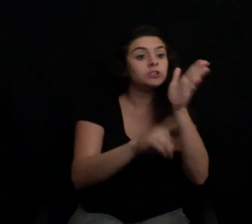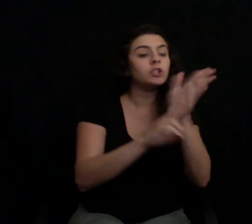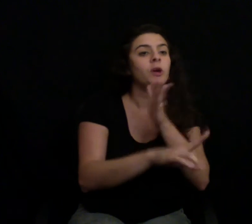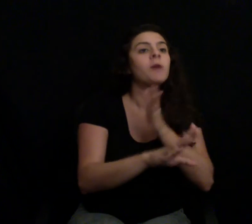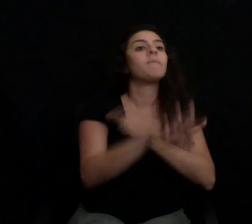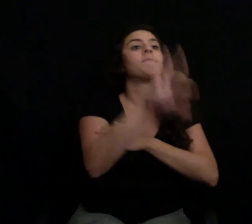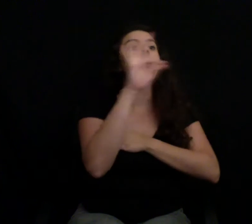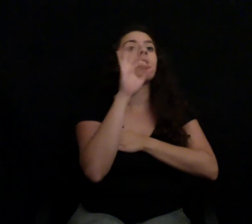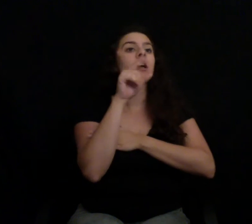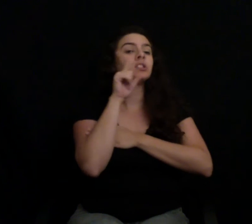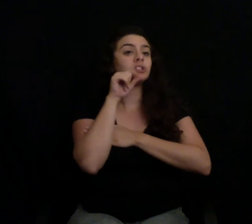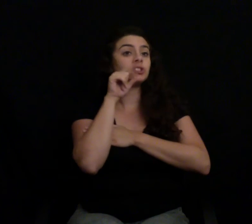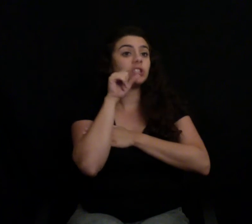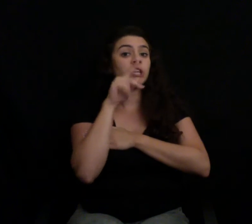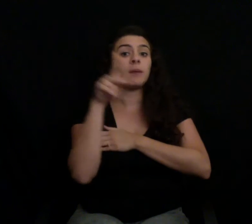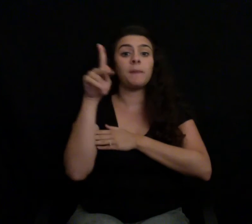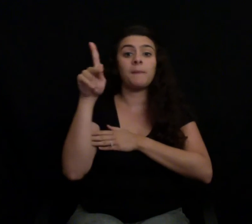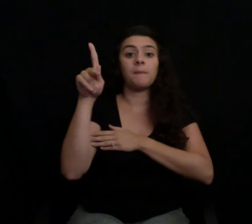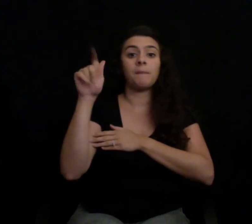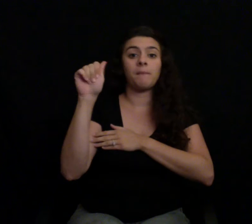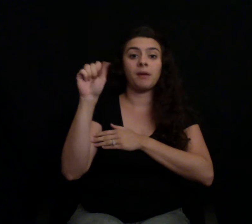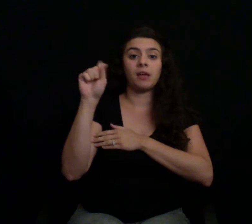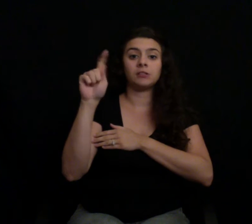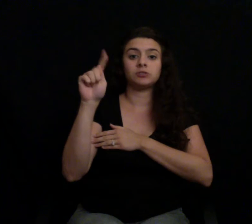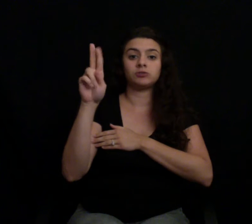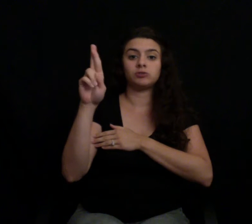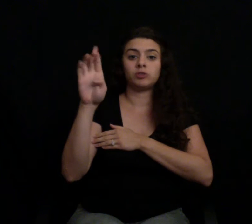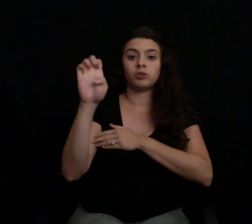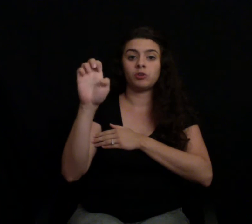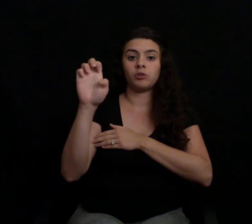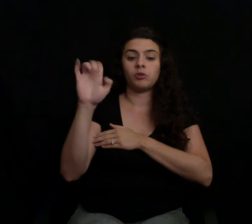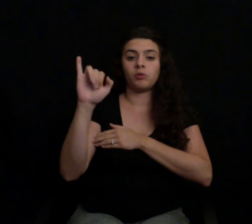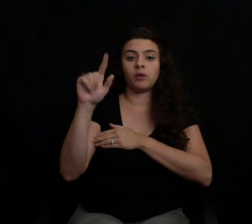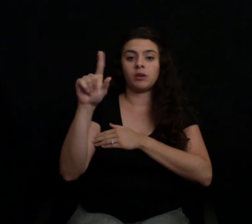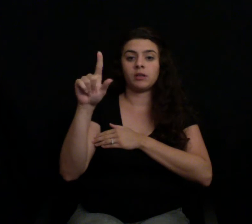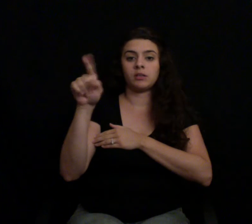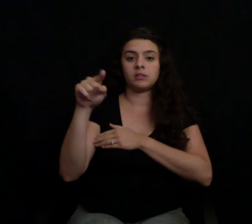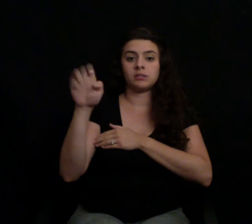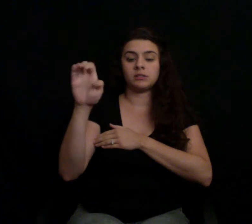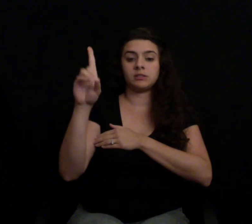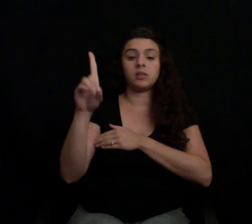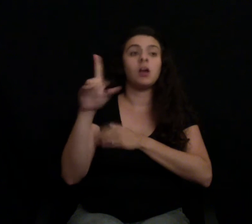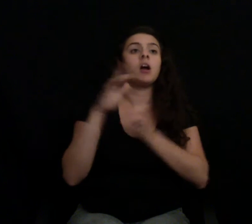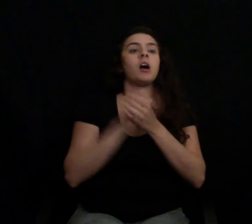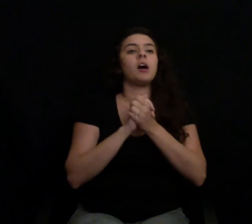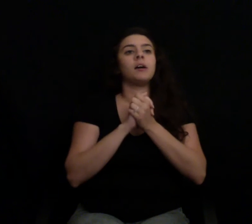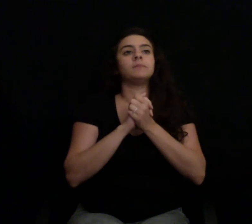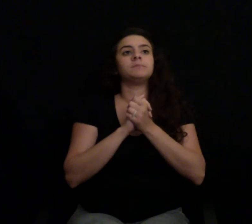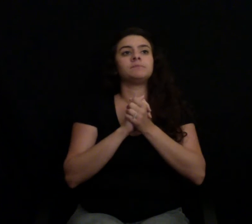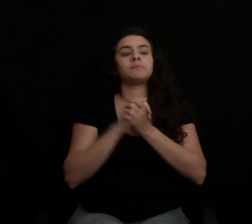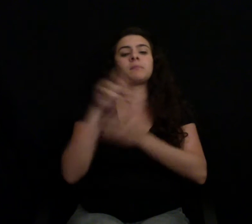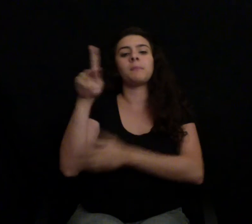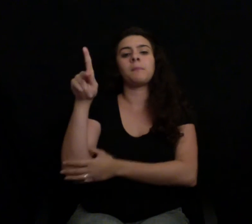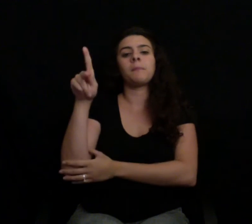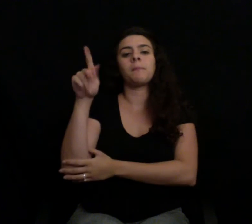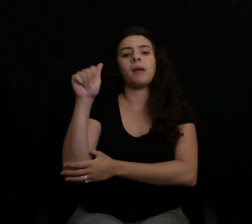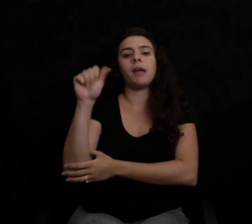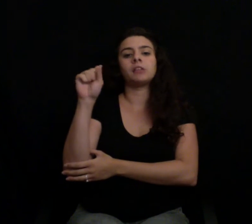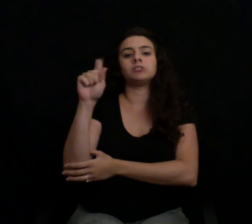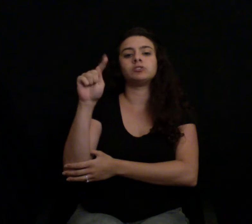online and have it delivered to your doorstep. So there's different ways. And you have to work hard as a consumer to find, you